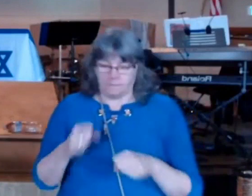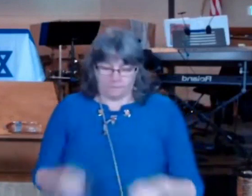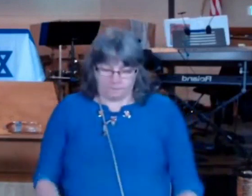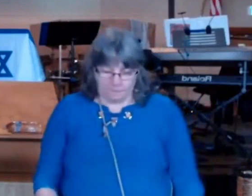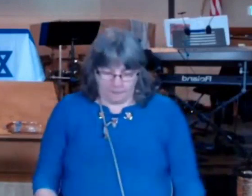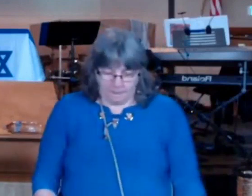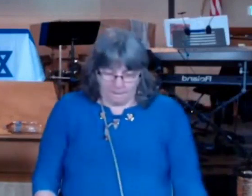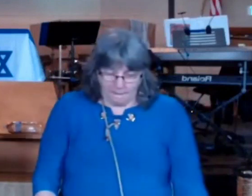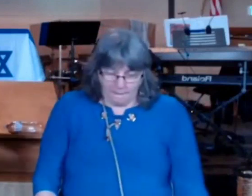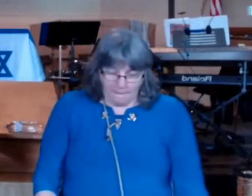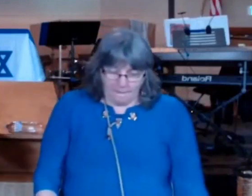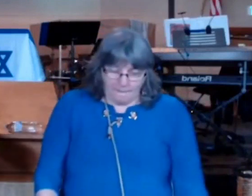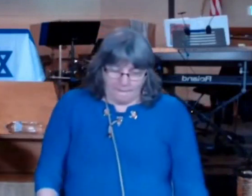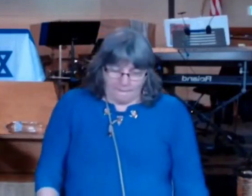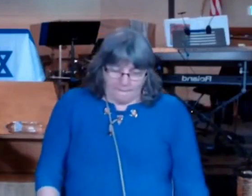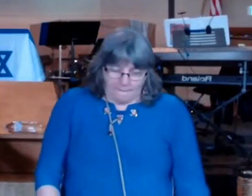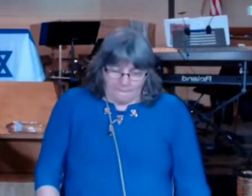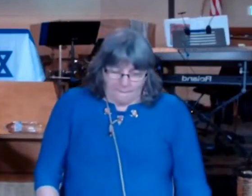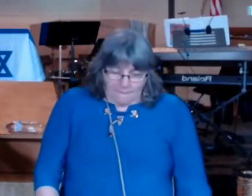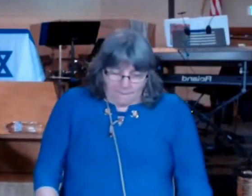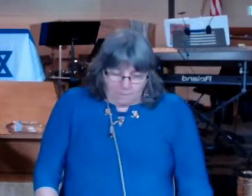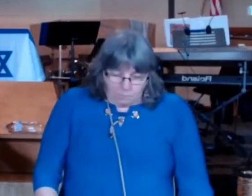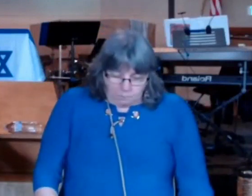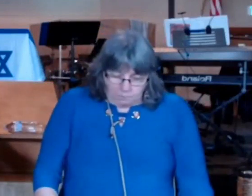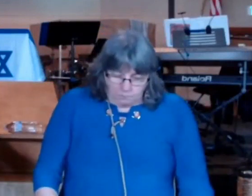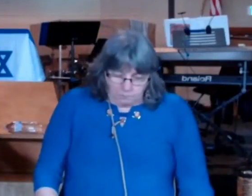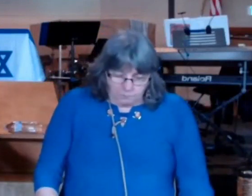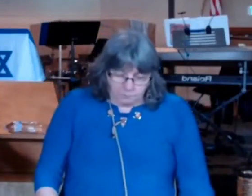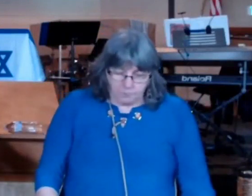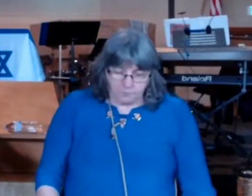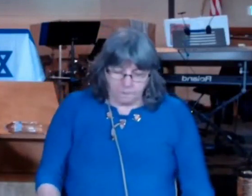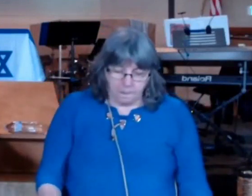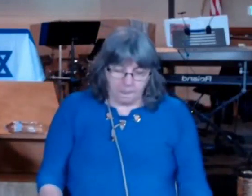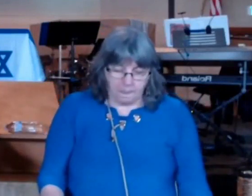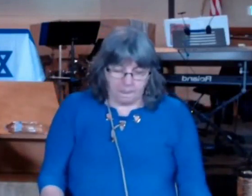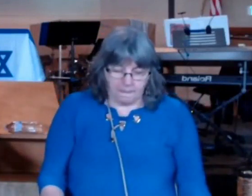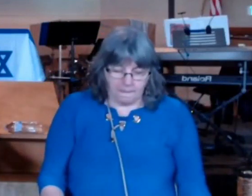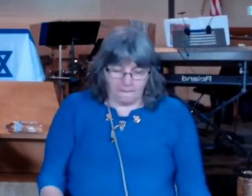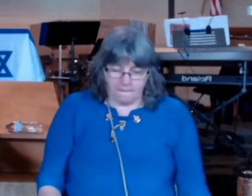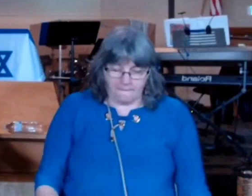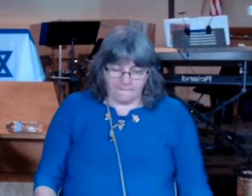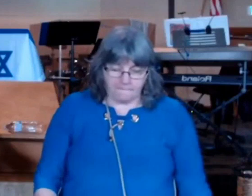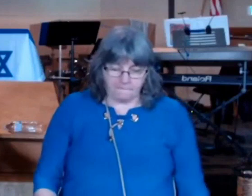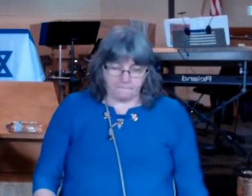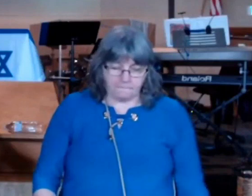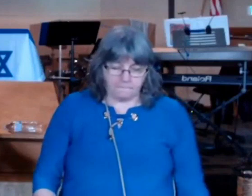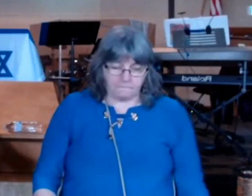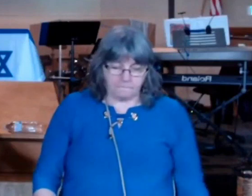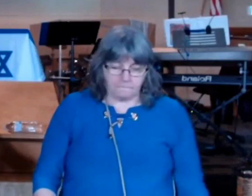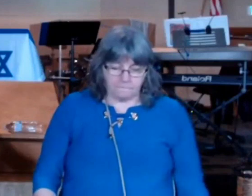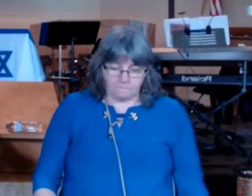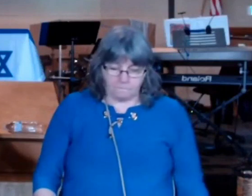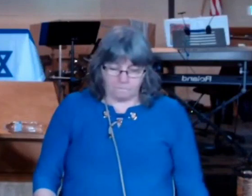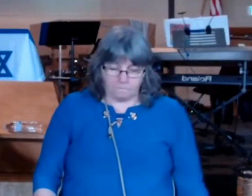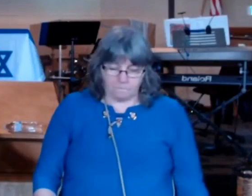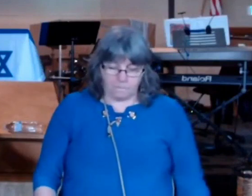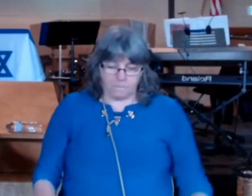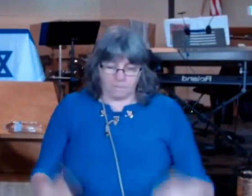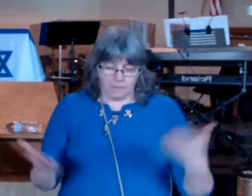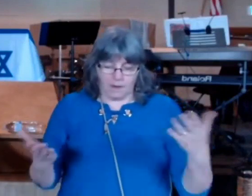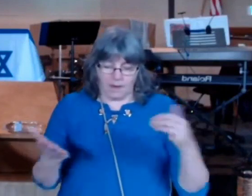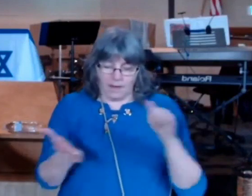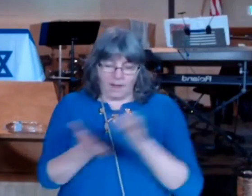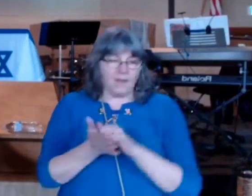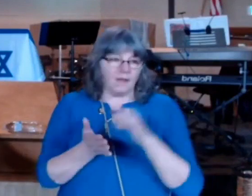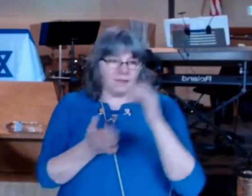any contact with unpleasiness and then that's what leads us to stories like the parable that Yeshua